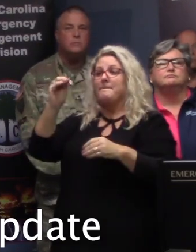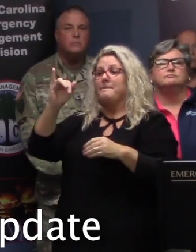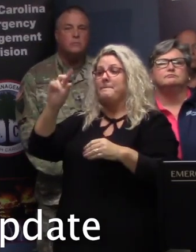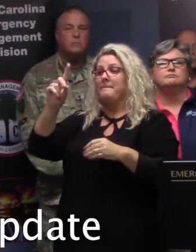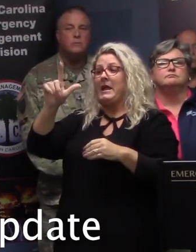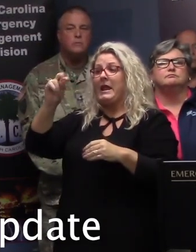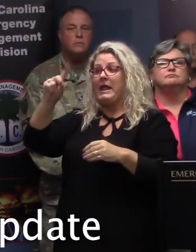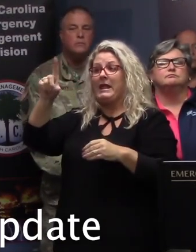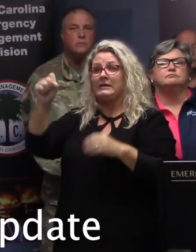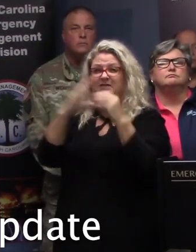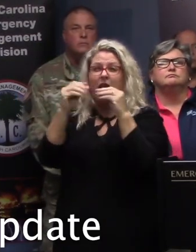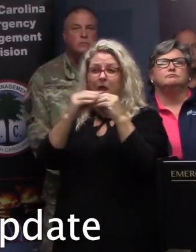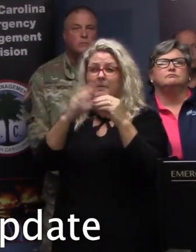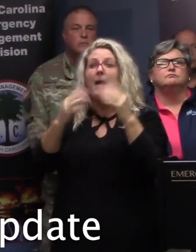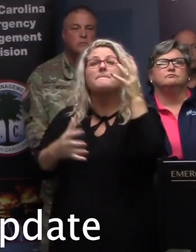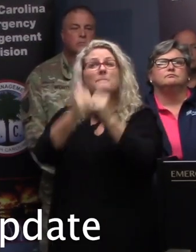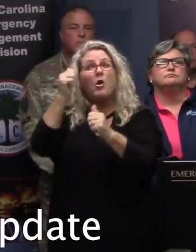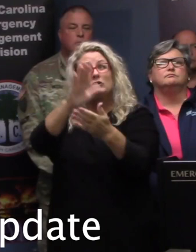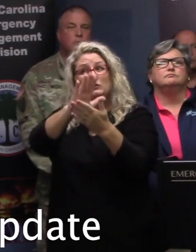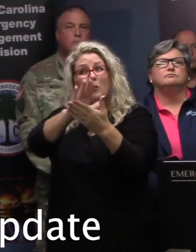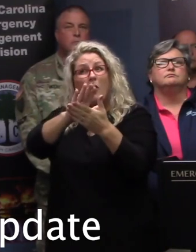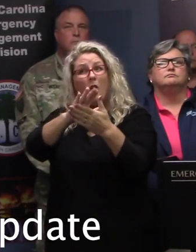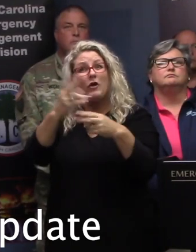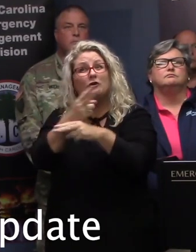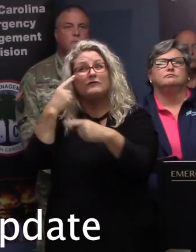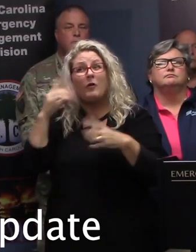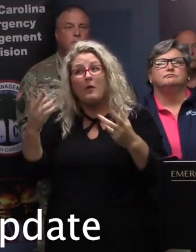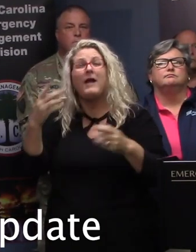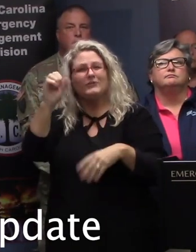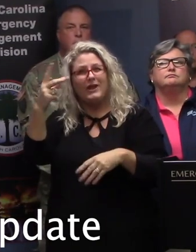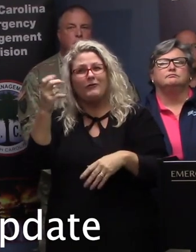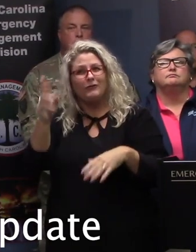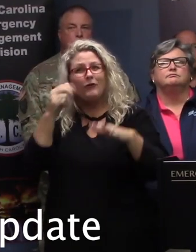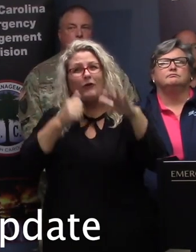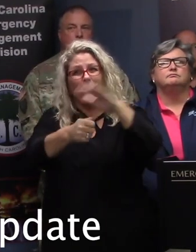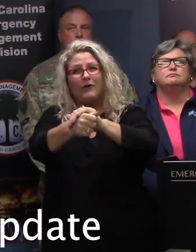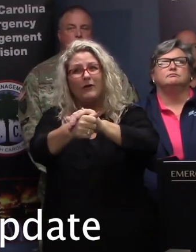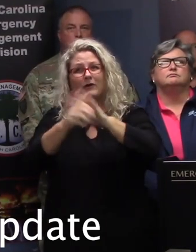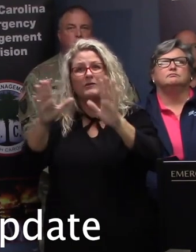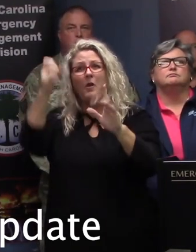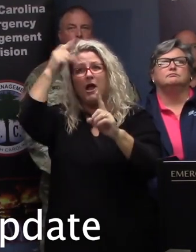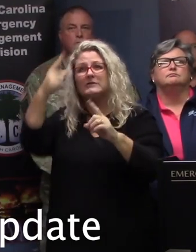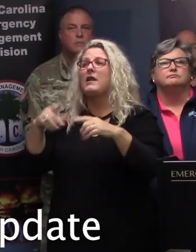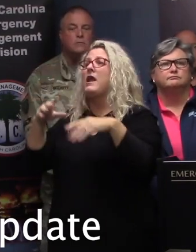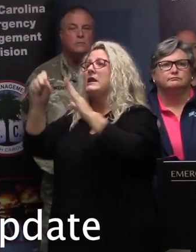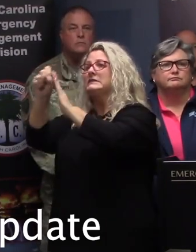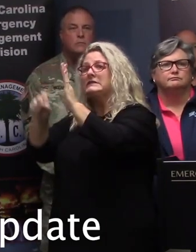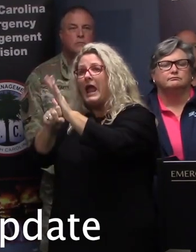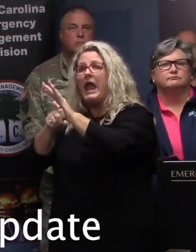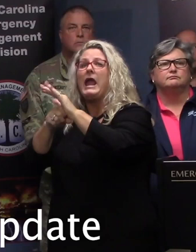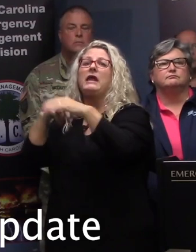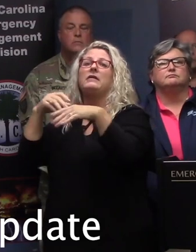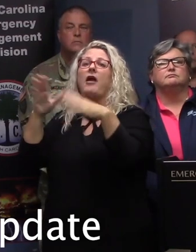Midlands, where many schools are used as shelters, any decisions on school and state government office closings there will